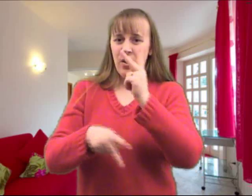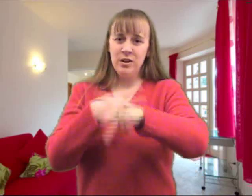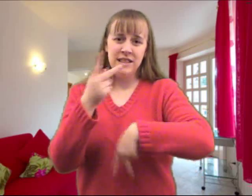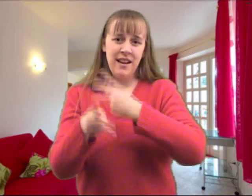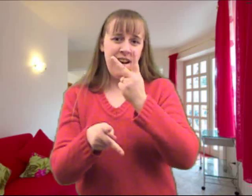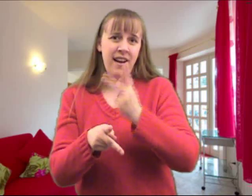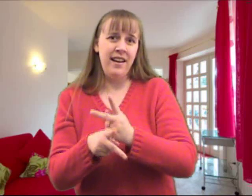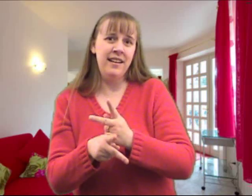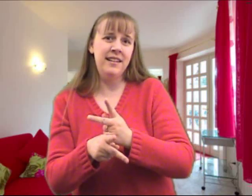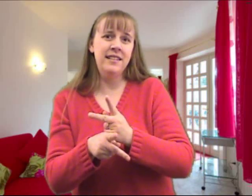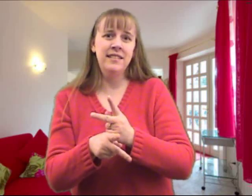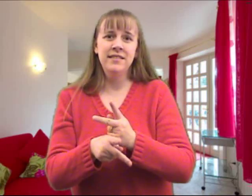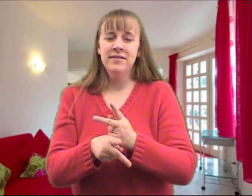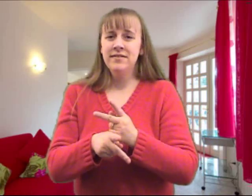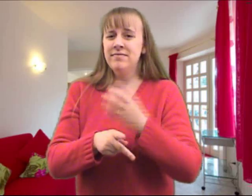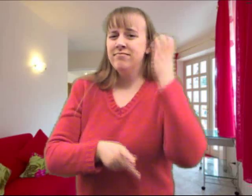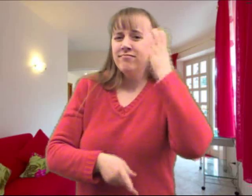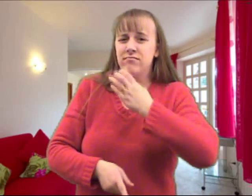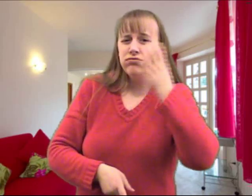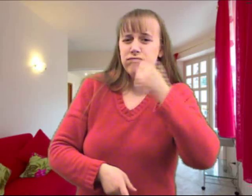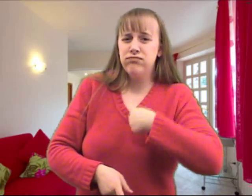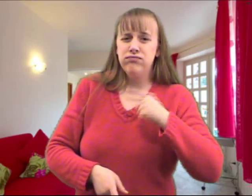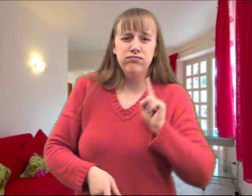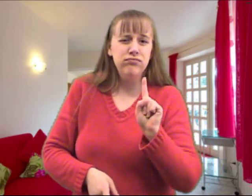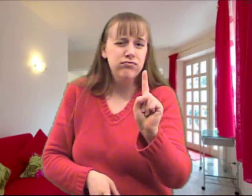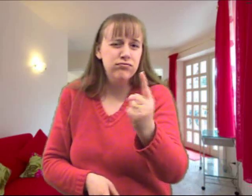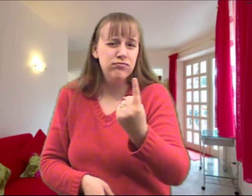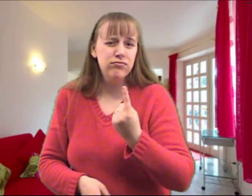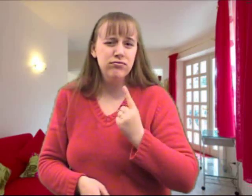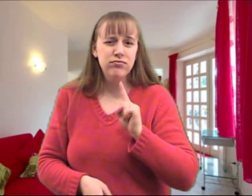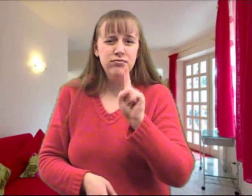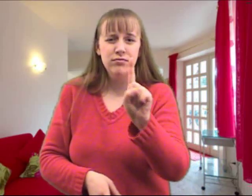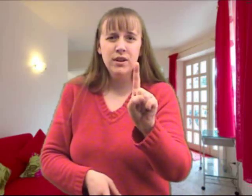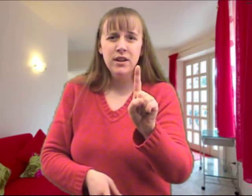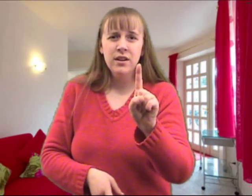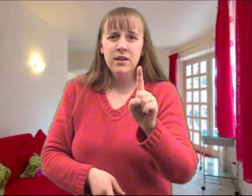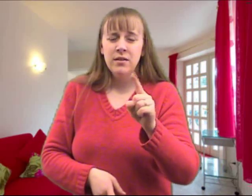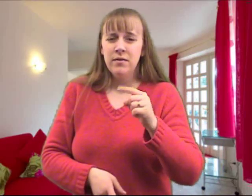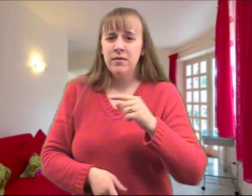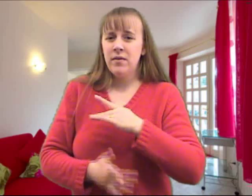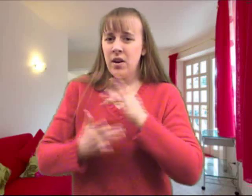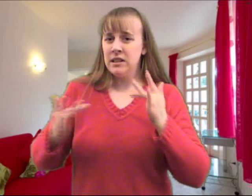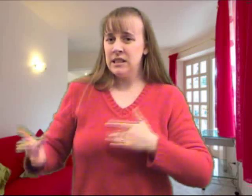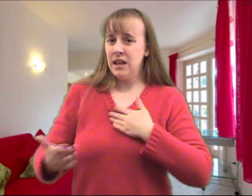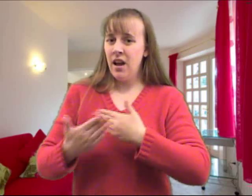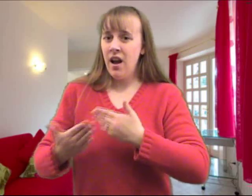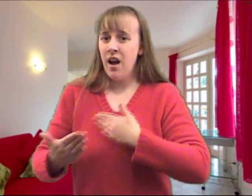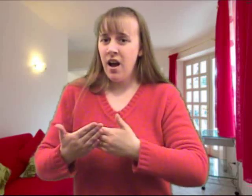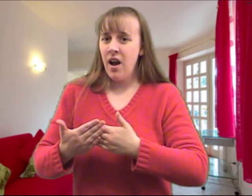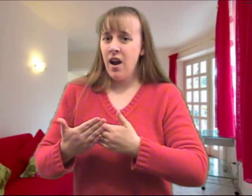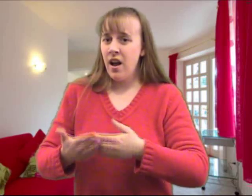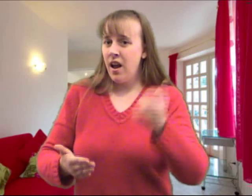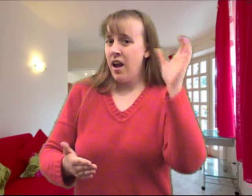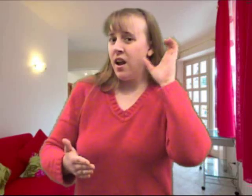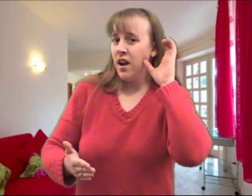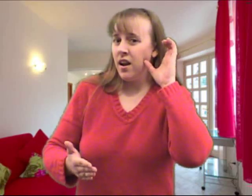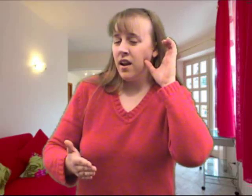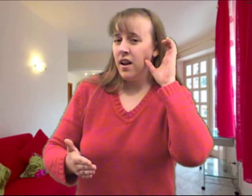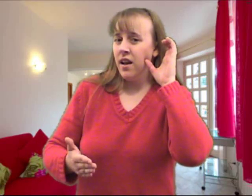style. Going crazy while I pace the floor. Then my heart skimped when I heard